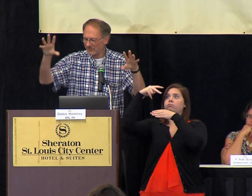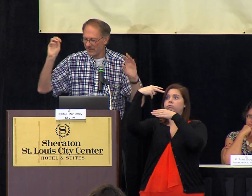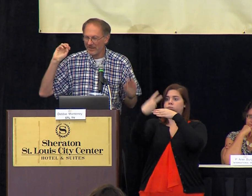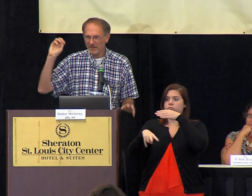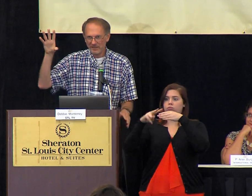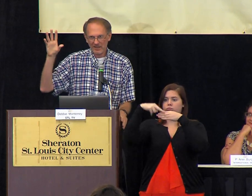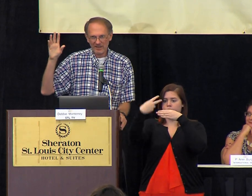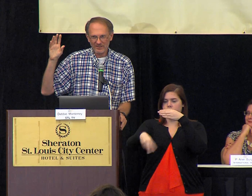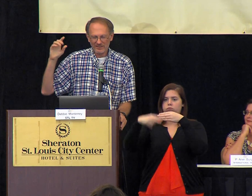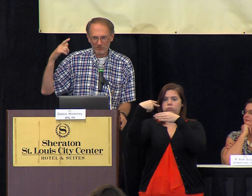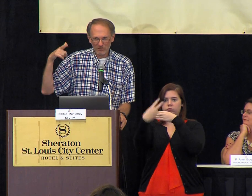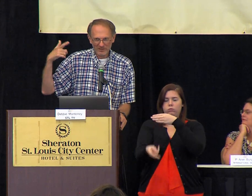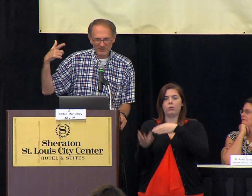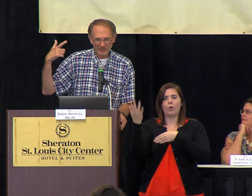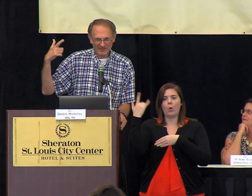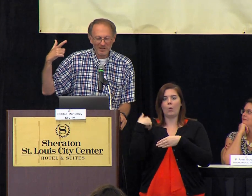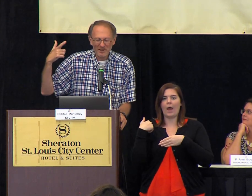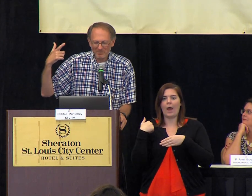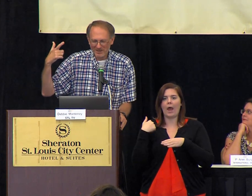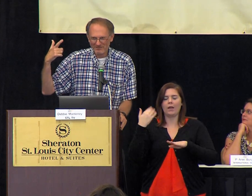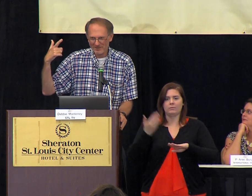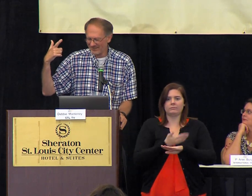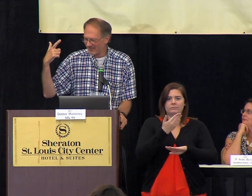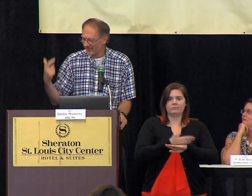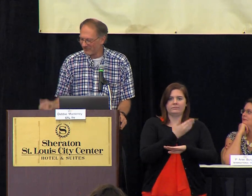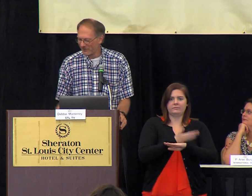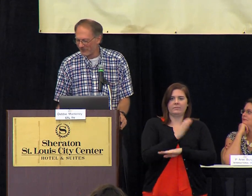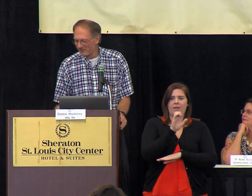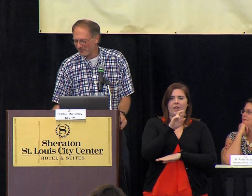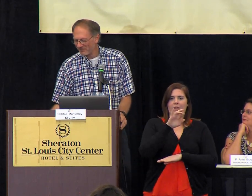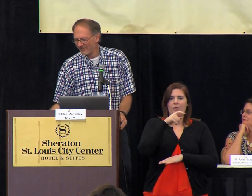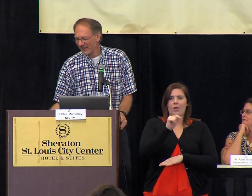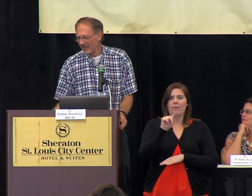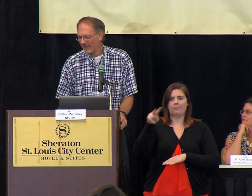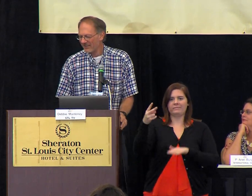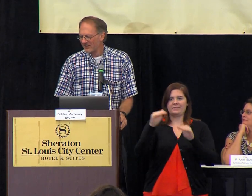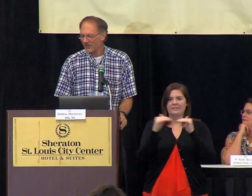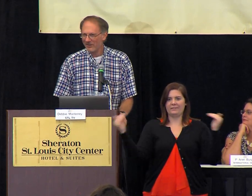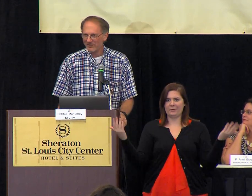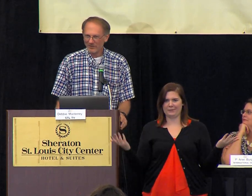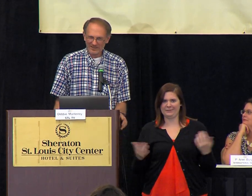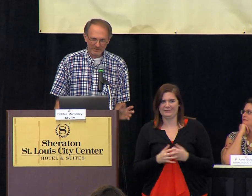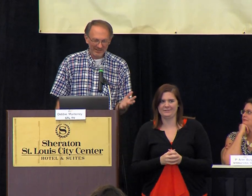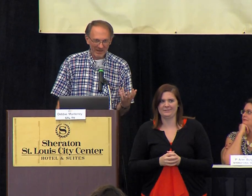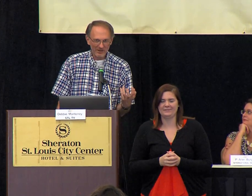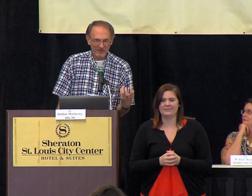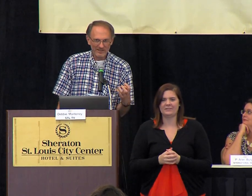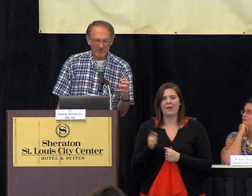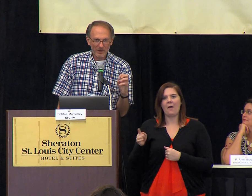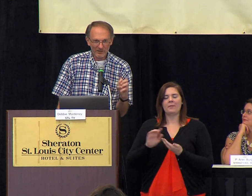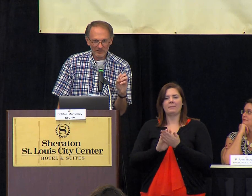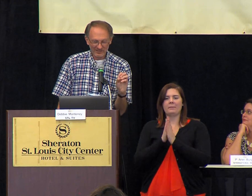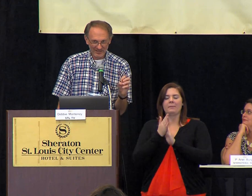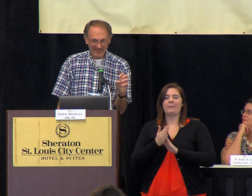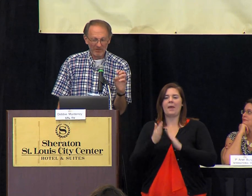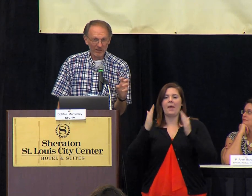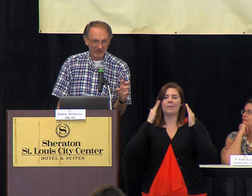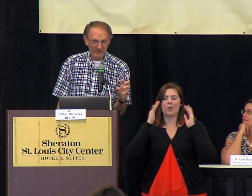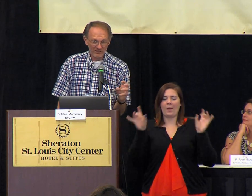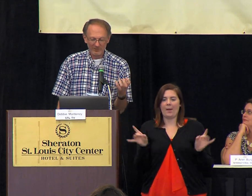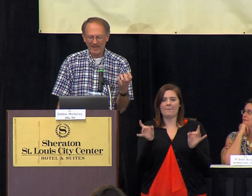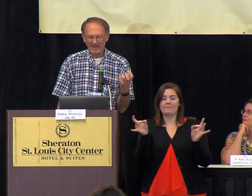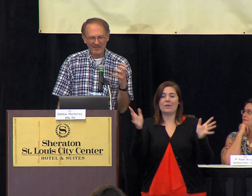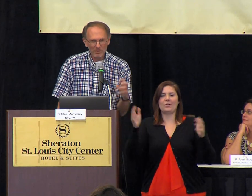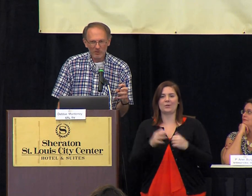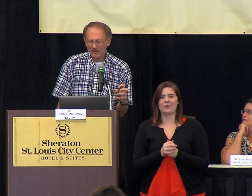windows because they were redoing the carpet up there in the second floor so this became known as a miracle a site of a